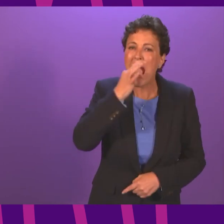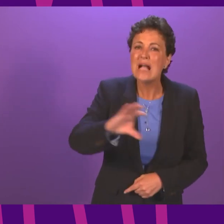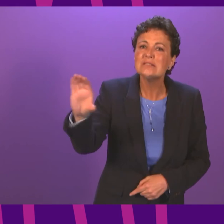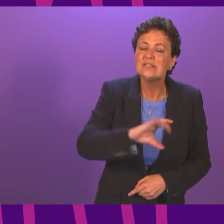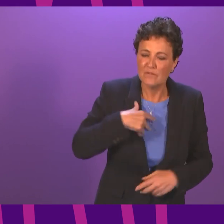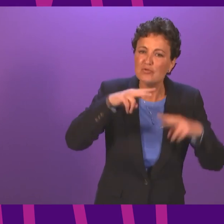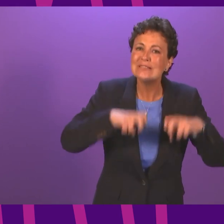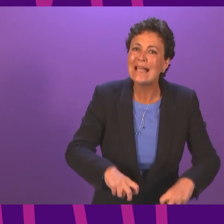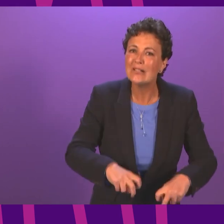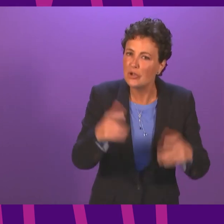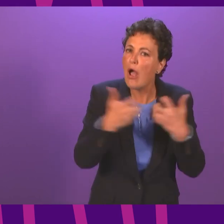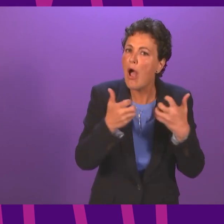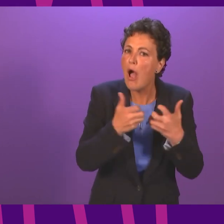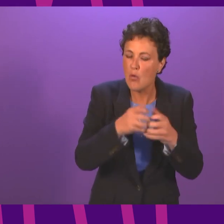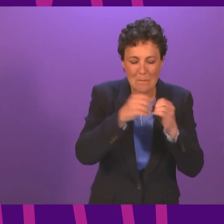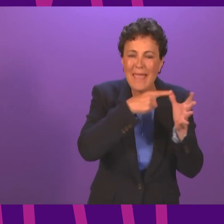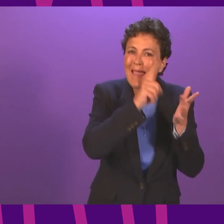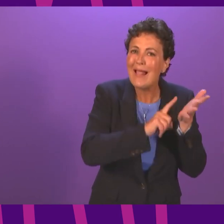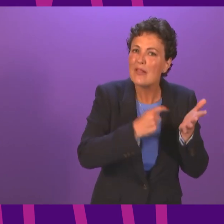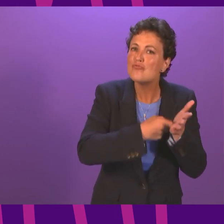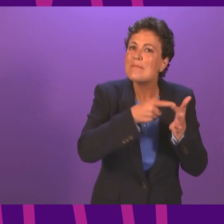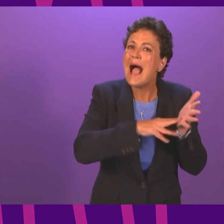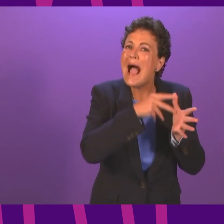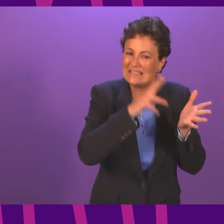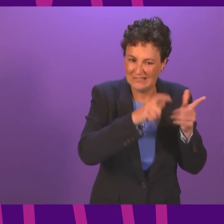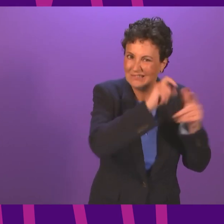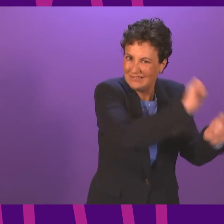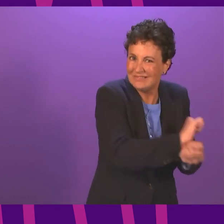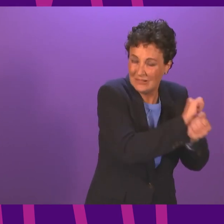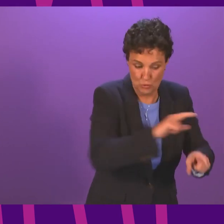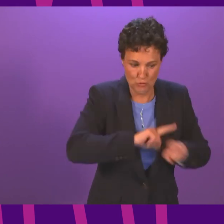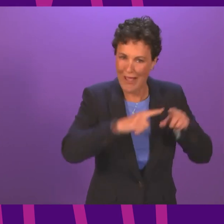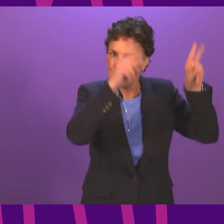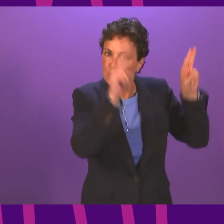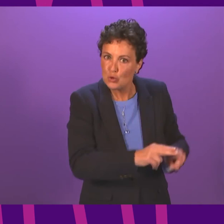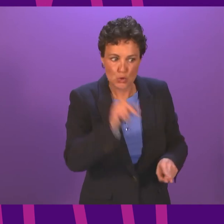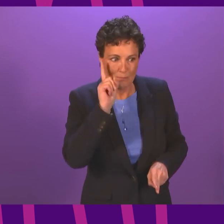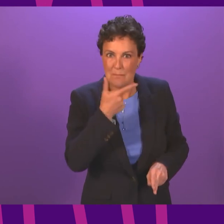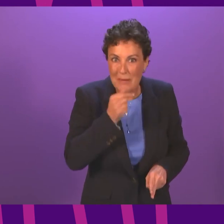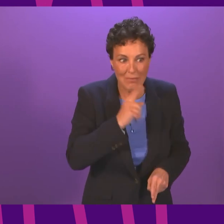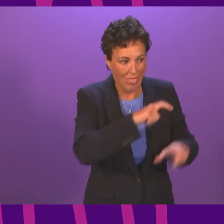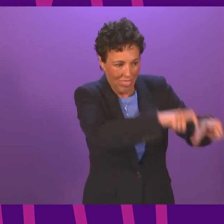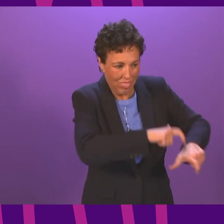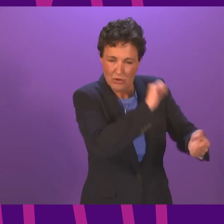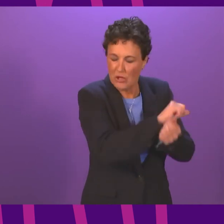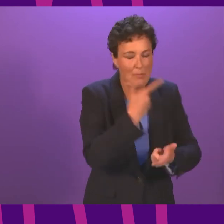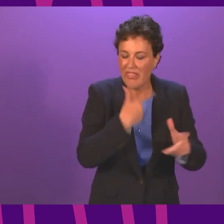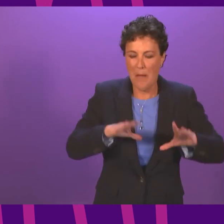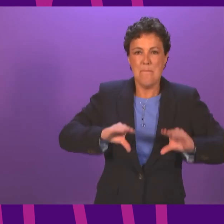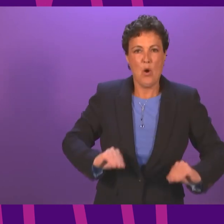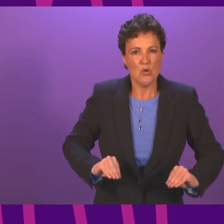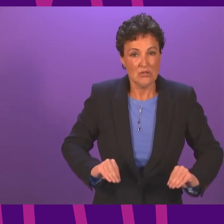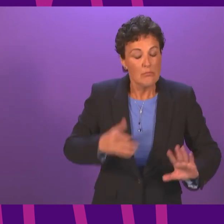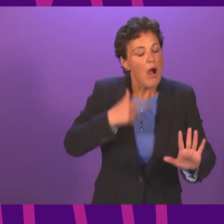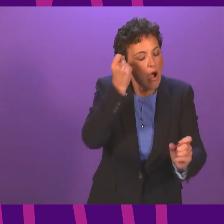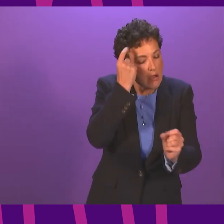reasons behind decisions on bail and remand in order to try and reduce the number of people but it was put on hold I